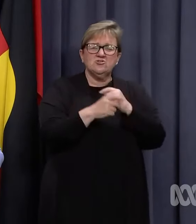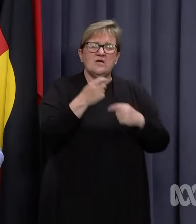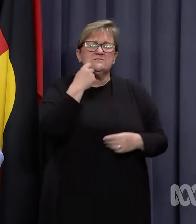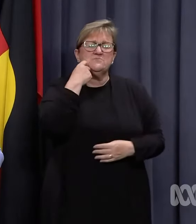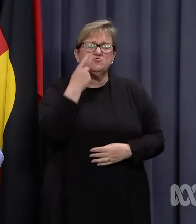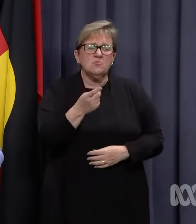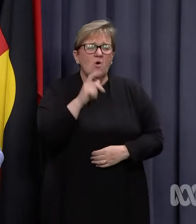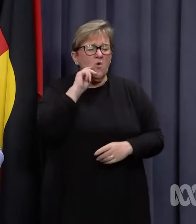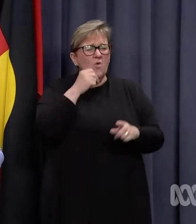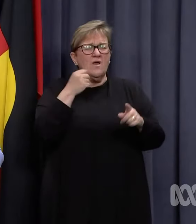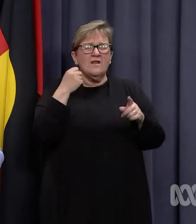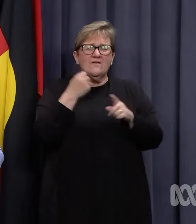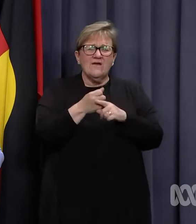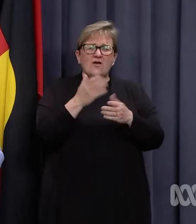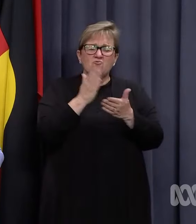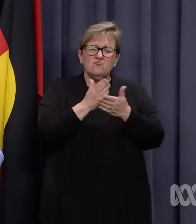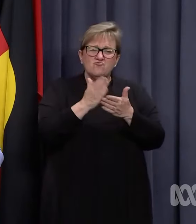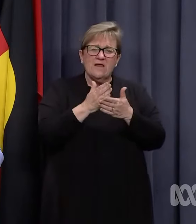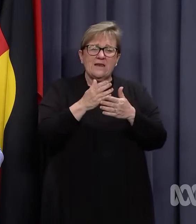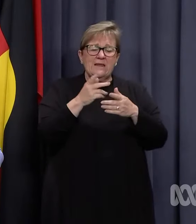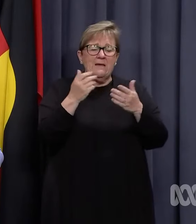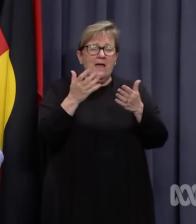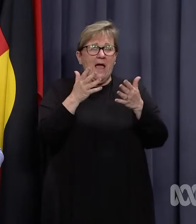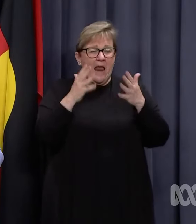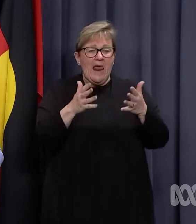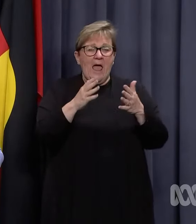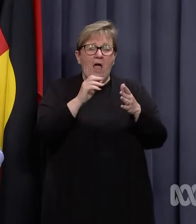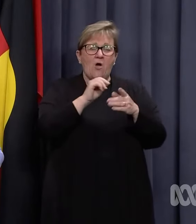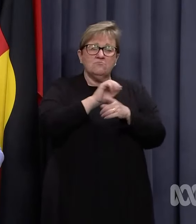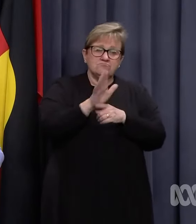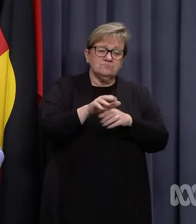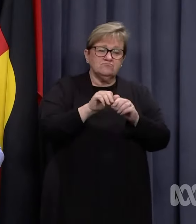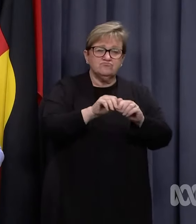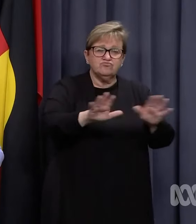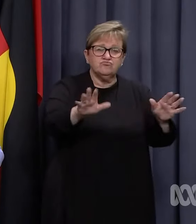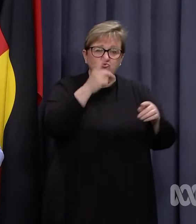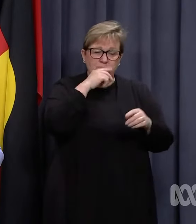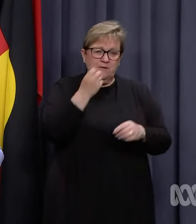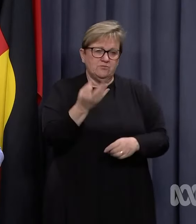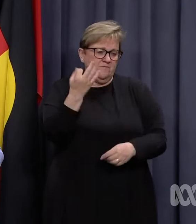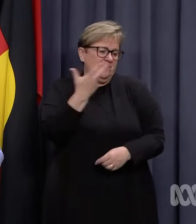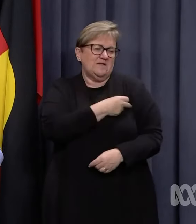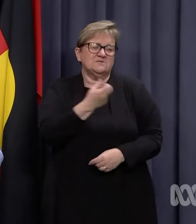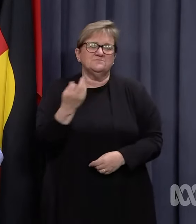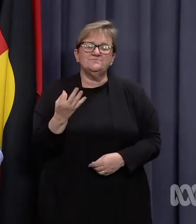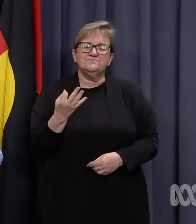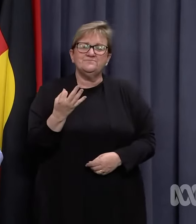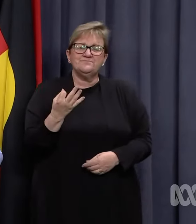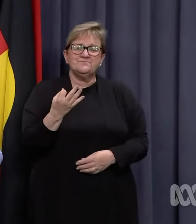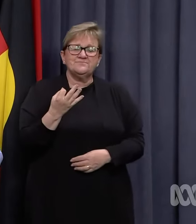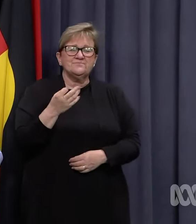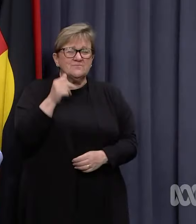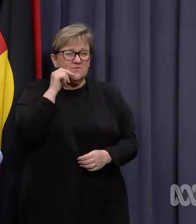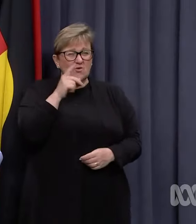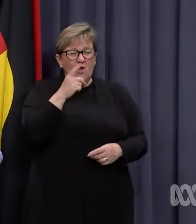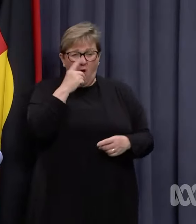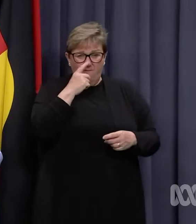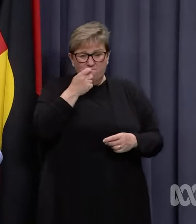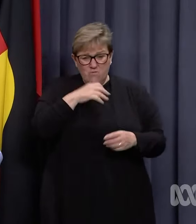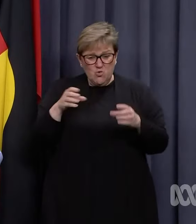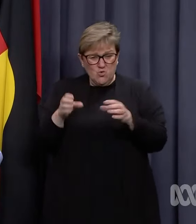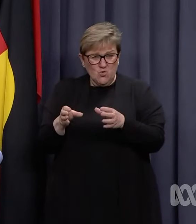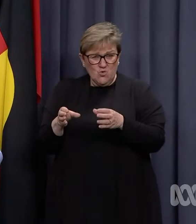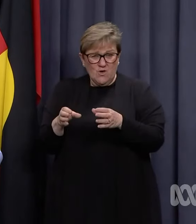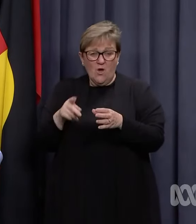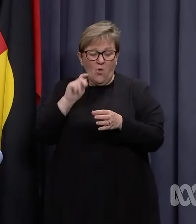will effectively enable infections among unvaccinated kids, knowing that a minority, but still